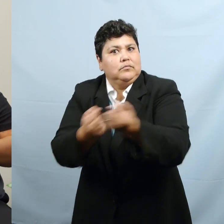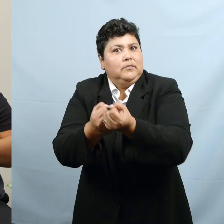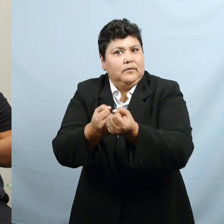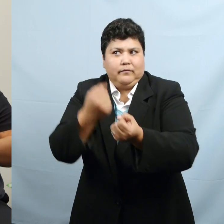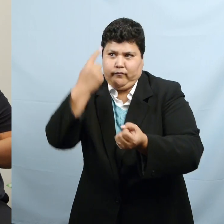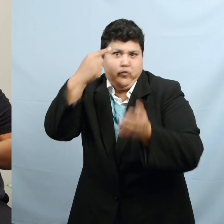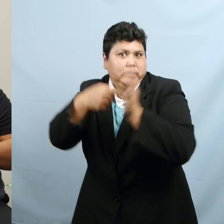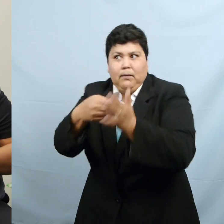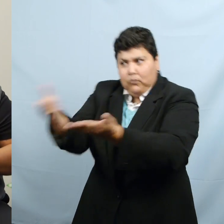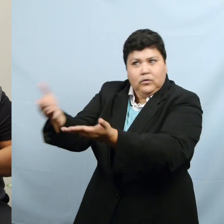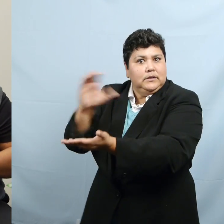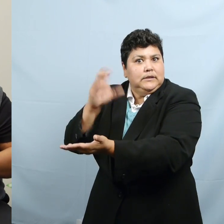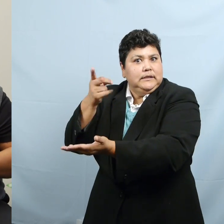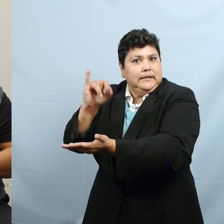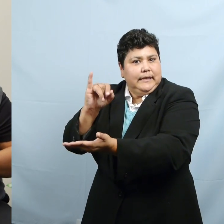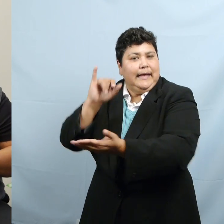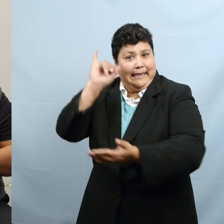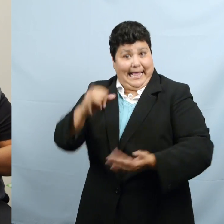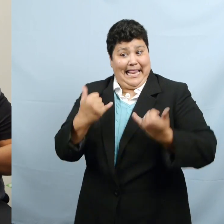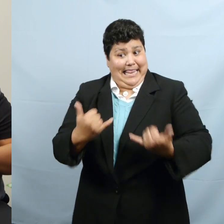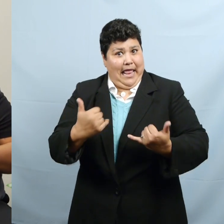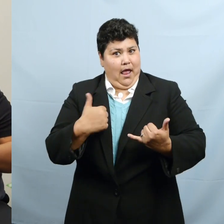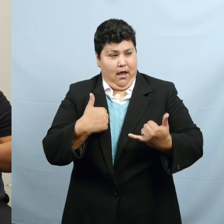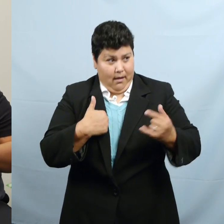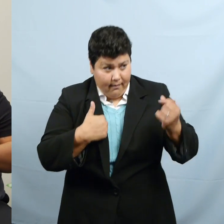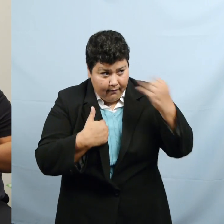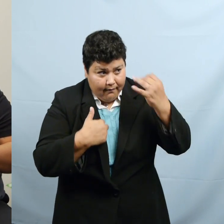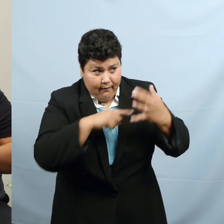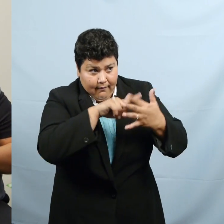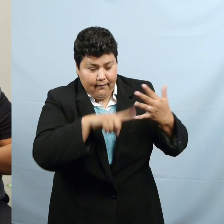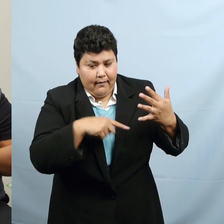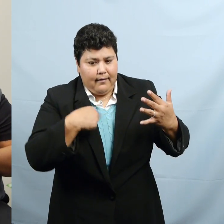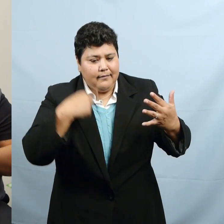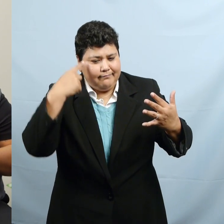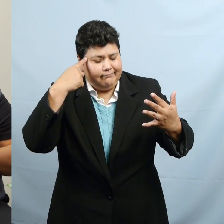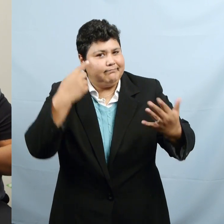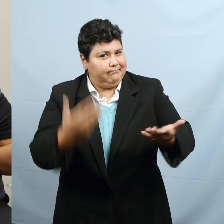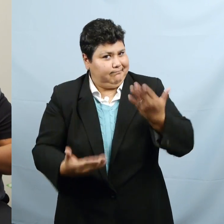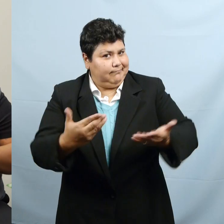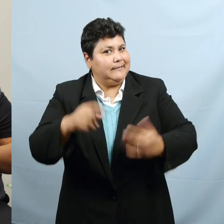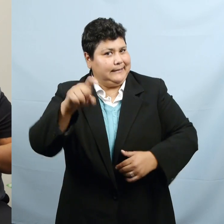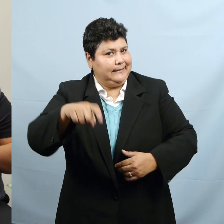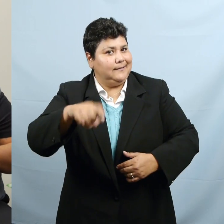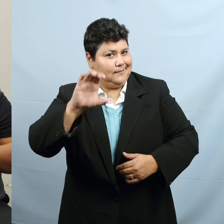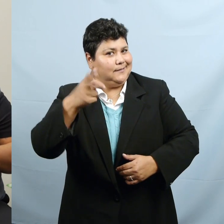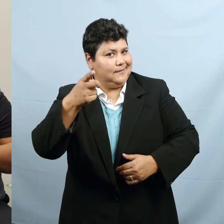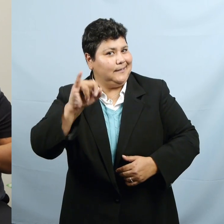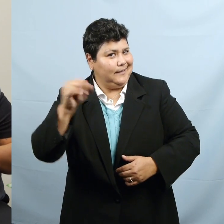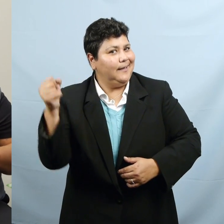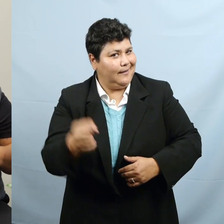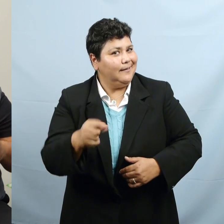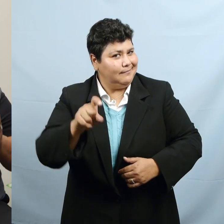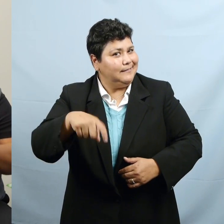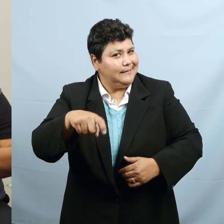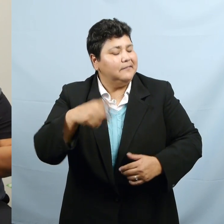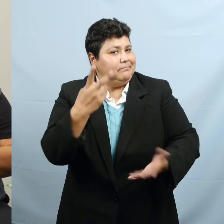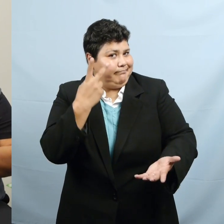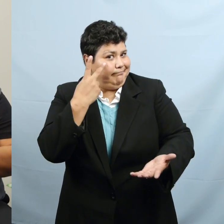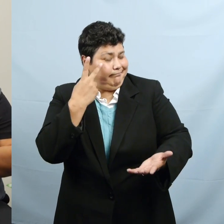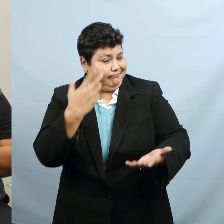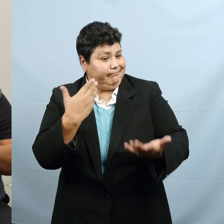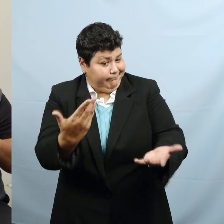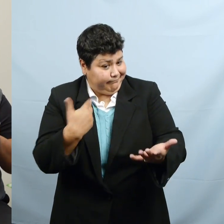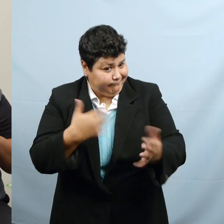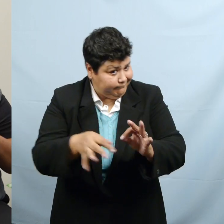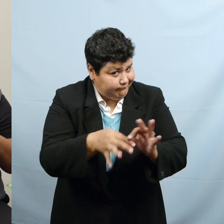in feeling that there, that might be the situation for me. And so we'll, we'll have to wait and see. And at pre